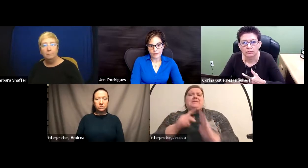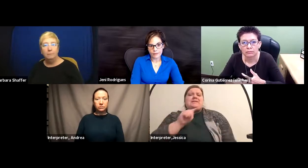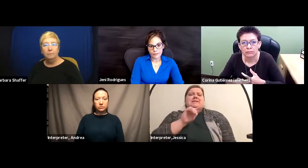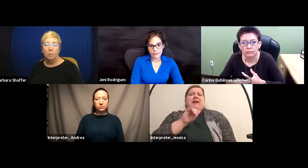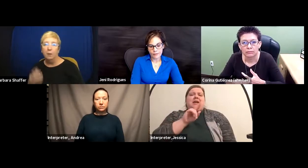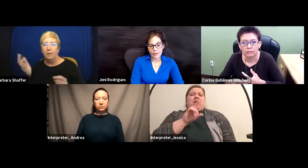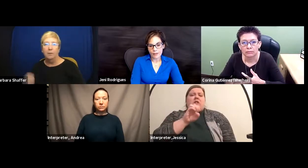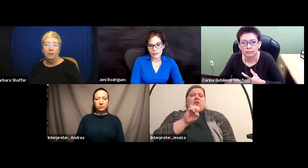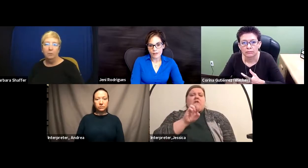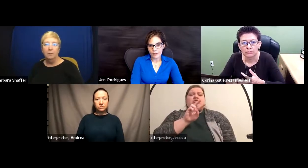One or the other of you.